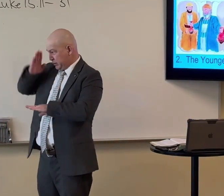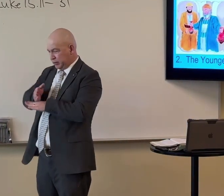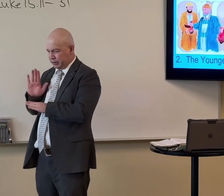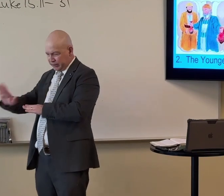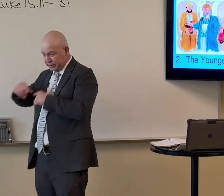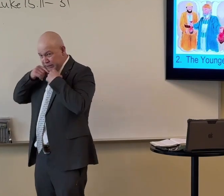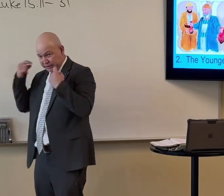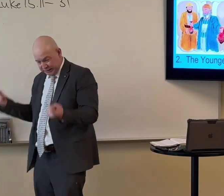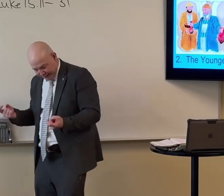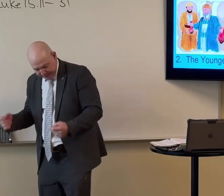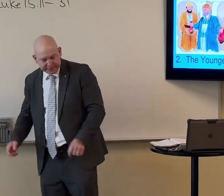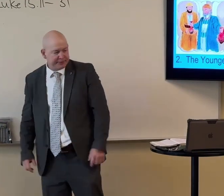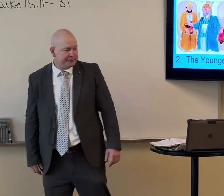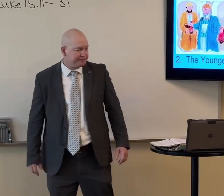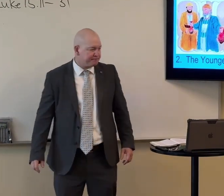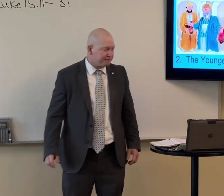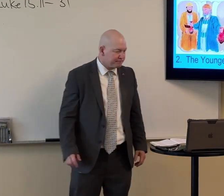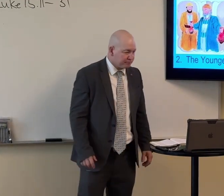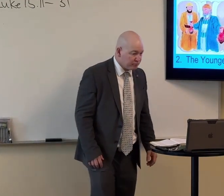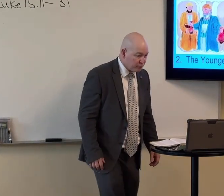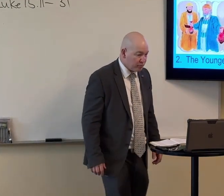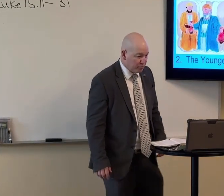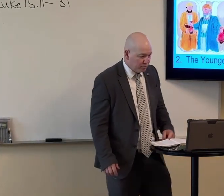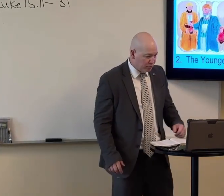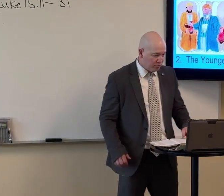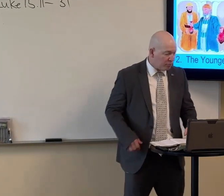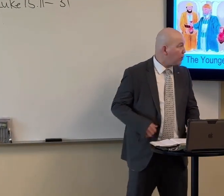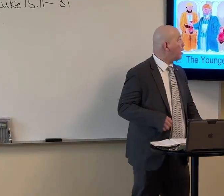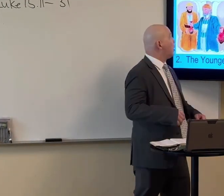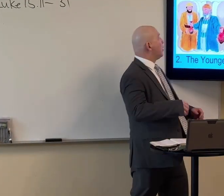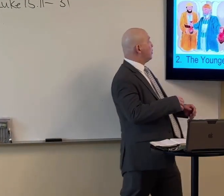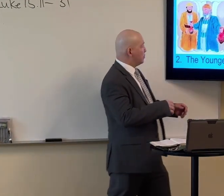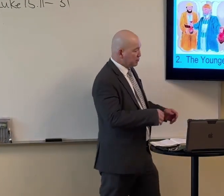Secondly, we want to notice this younger son, these two sons, notice the younger one.